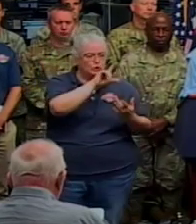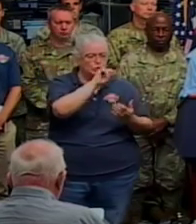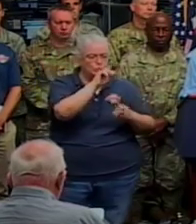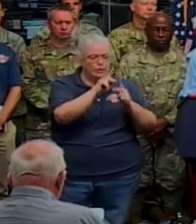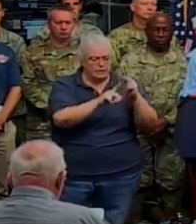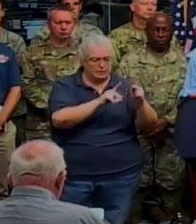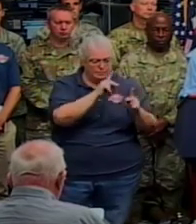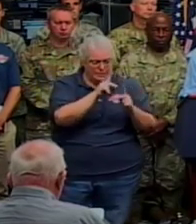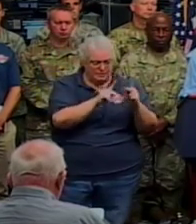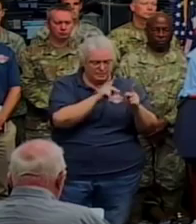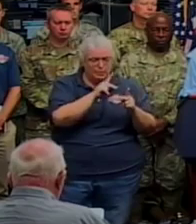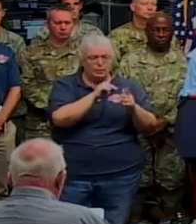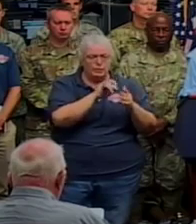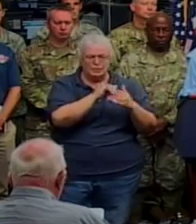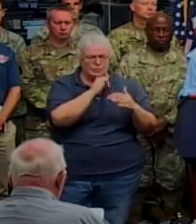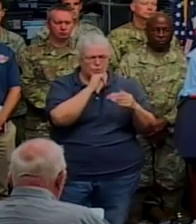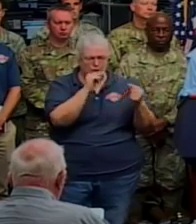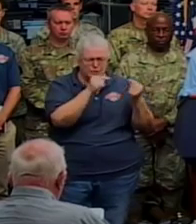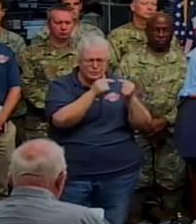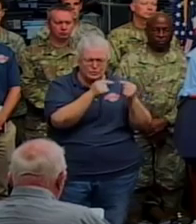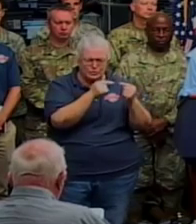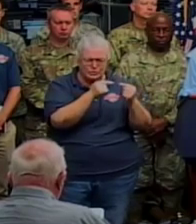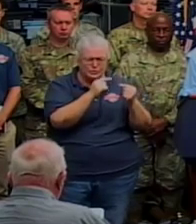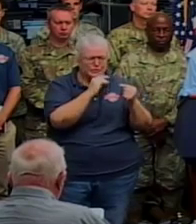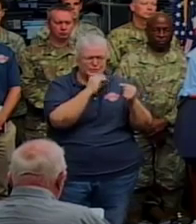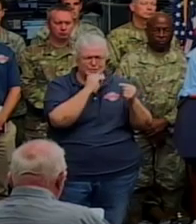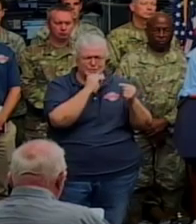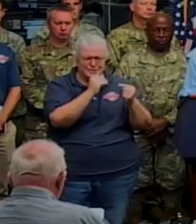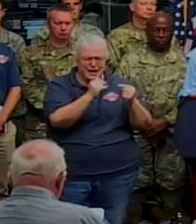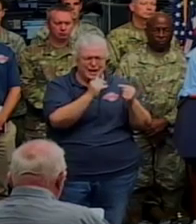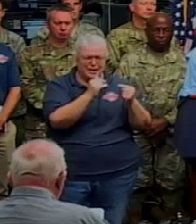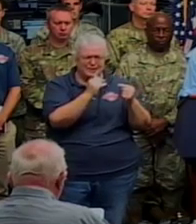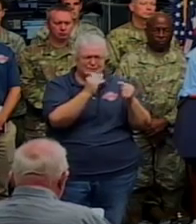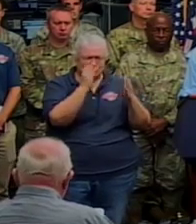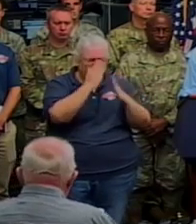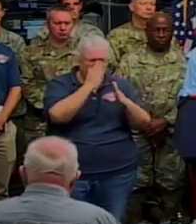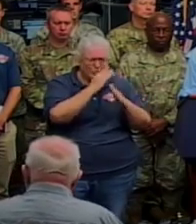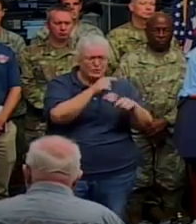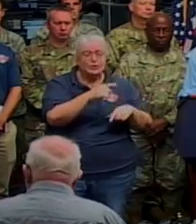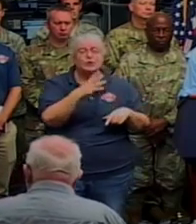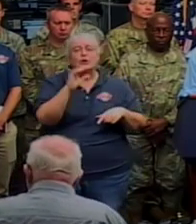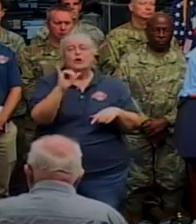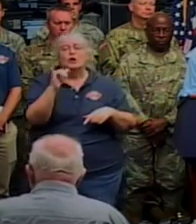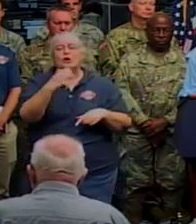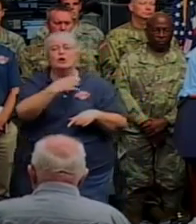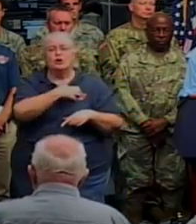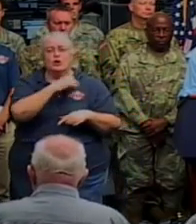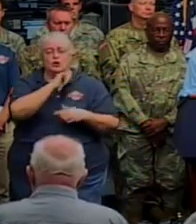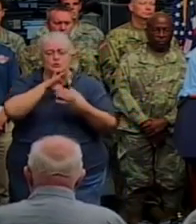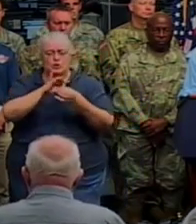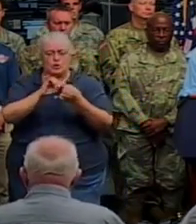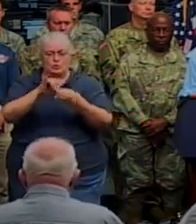thankfully were not injured or in distress. These soldiers also linked up with local law enforcement, and they're continuing their mission. graduated.